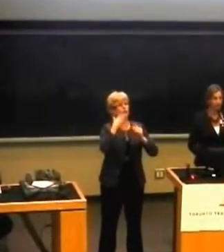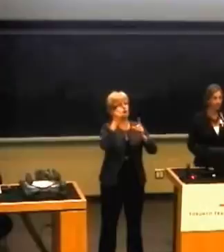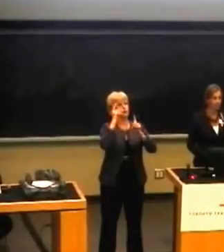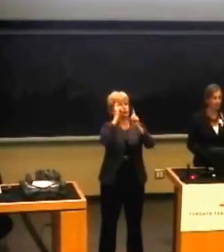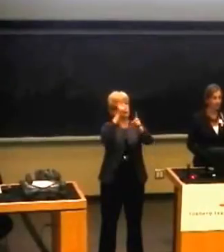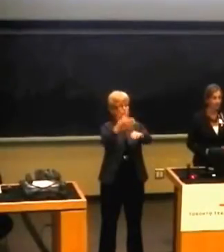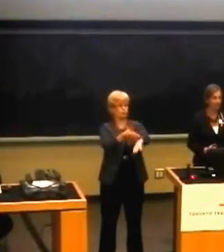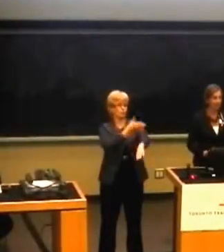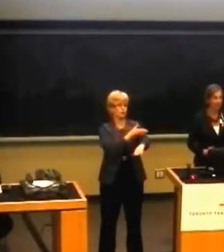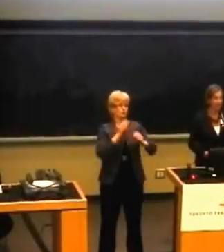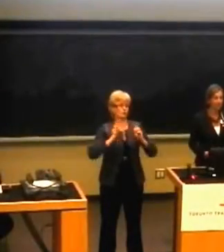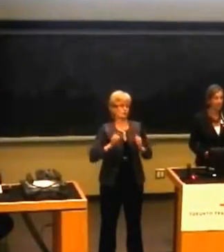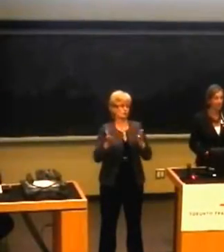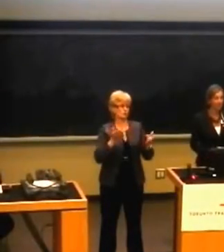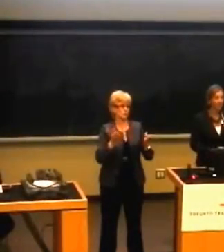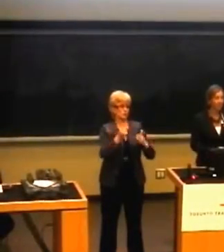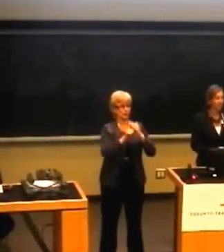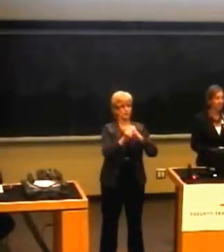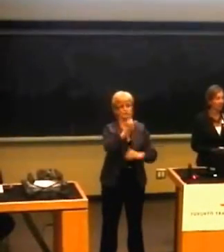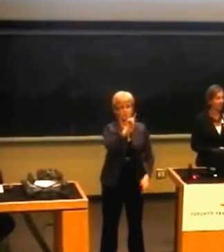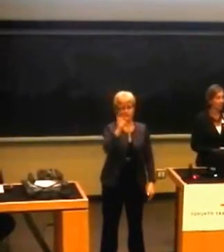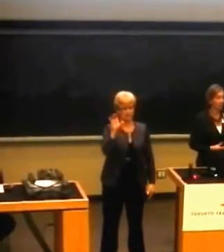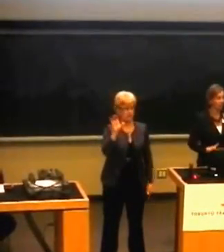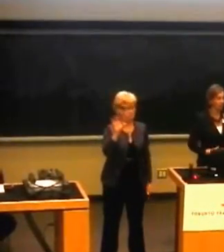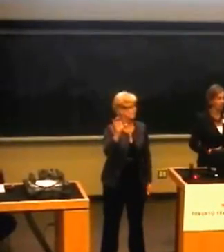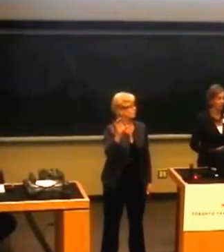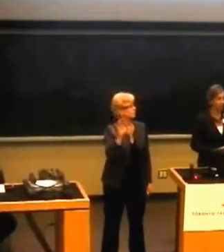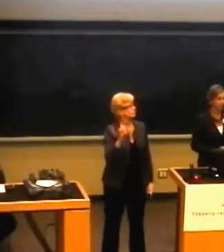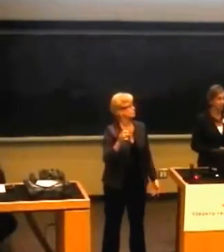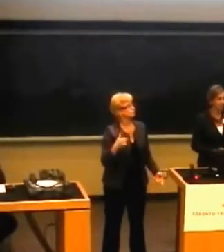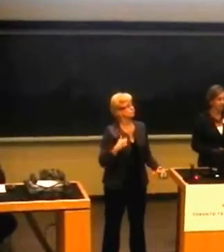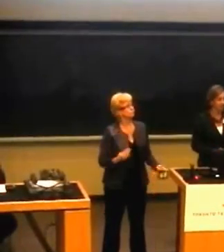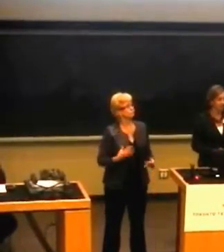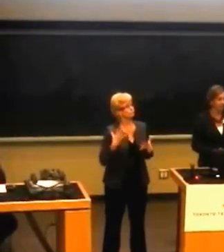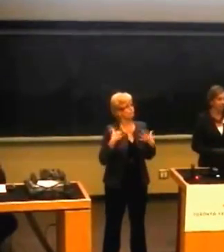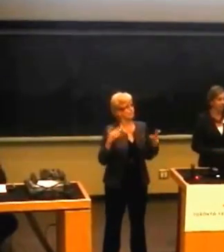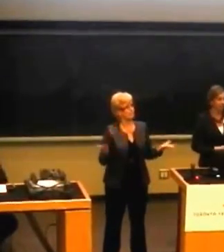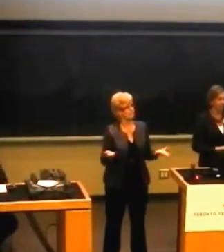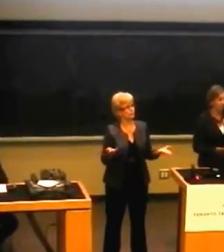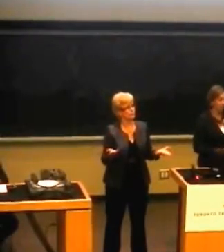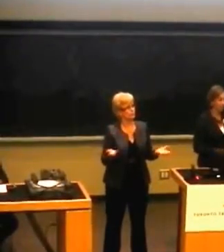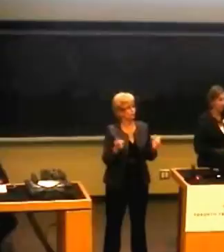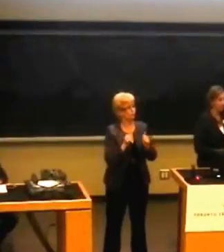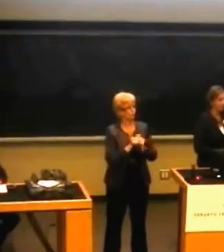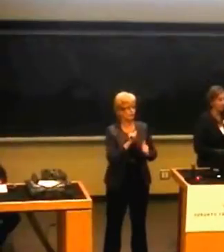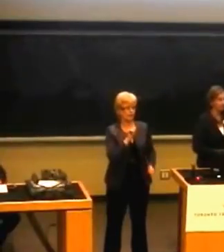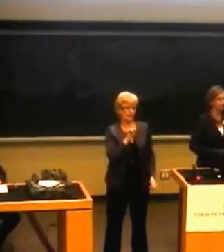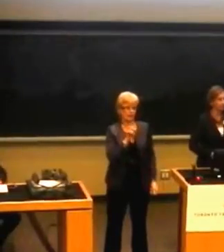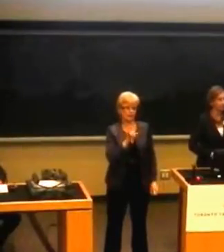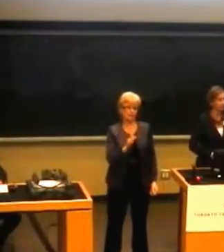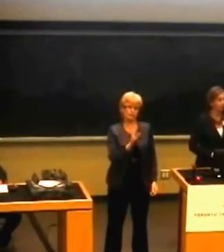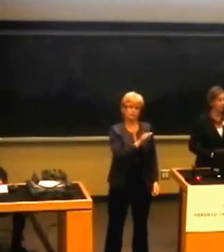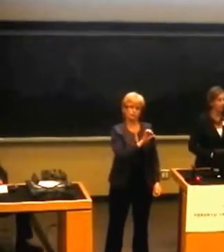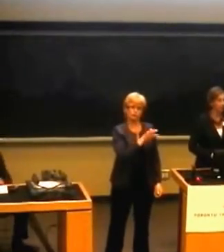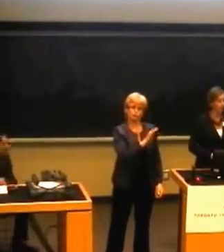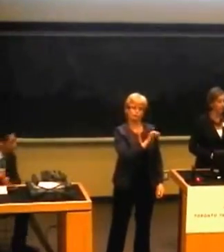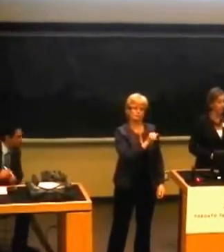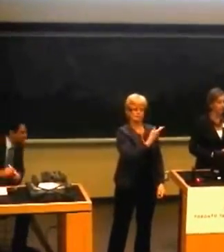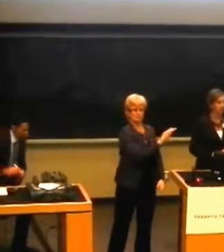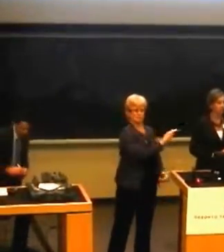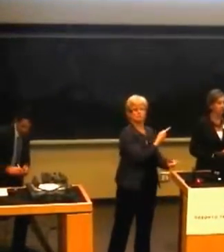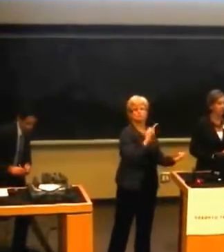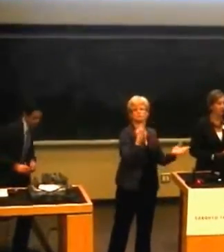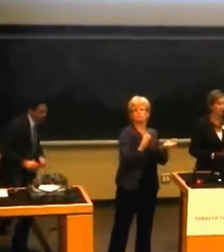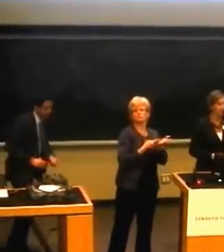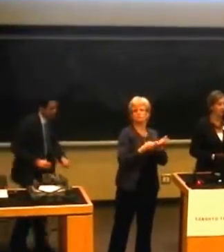improving customer service at the TTC. And I'm pleased to be here tonight along with Andy and Chris, and they're going to talk a bit